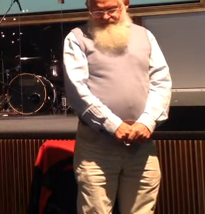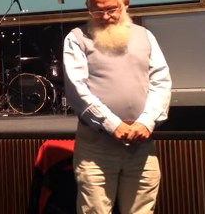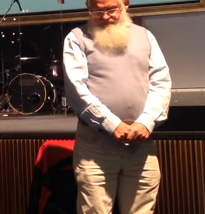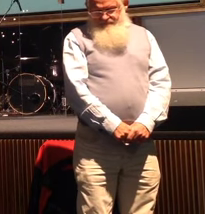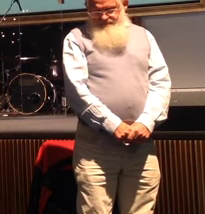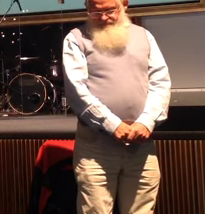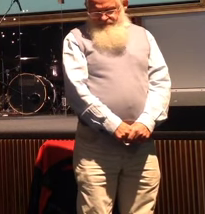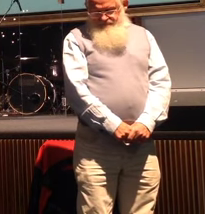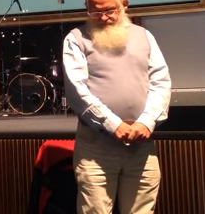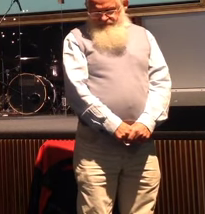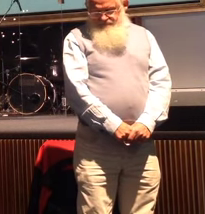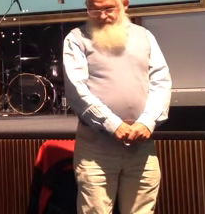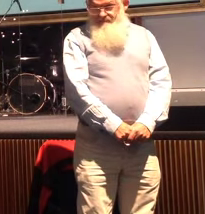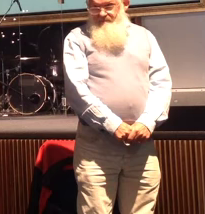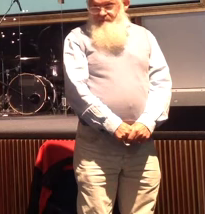might ask the rest of the band to come up